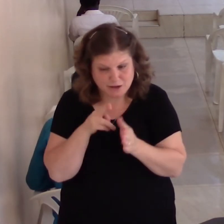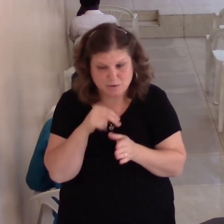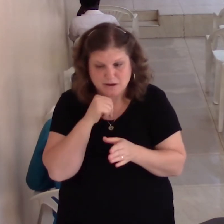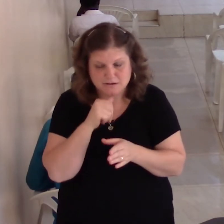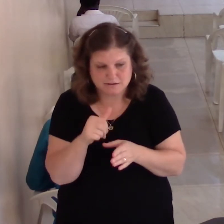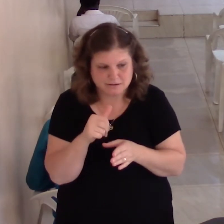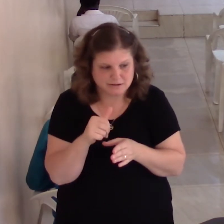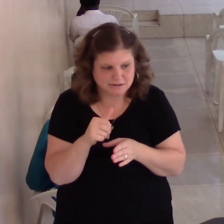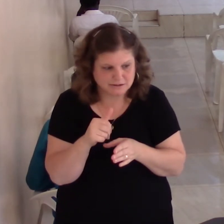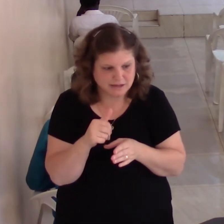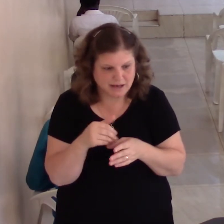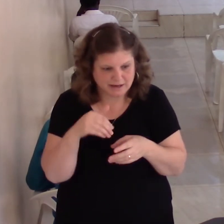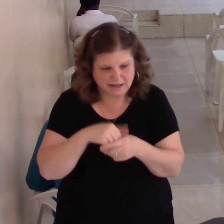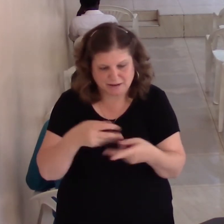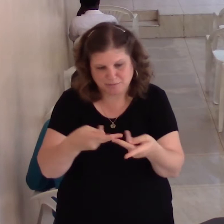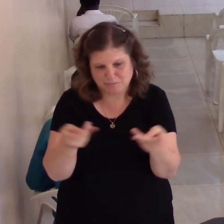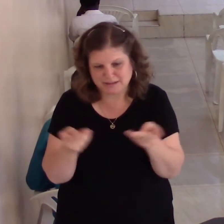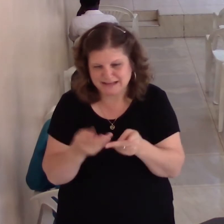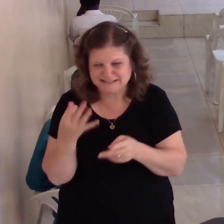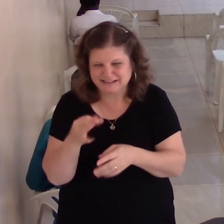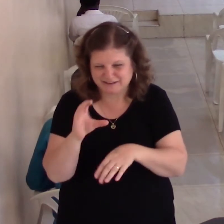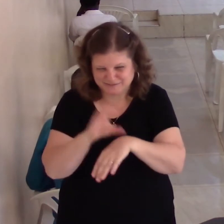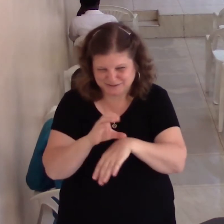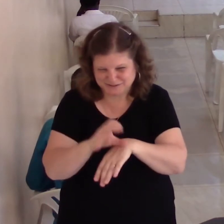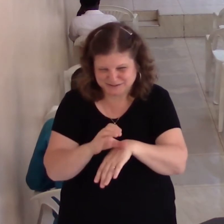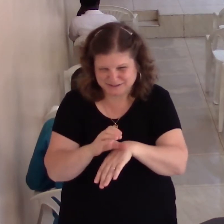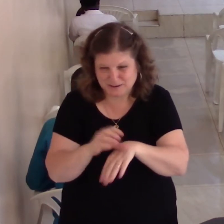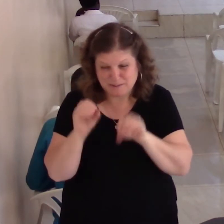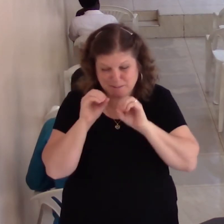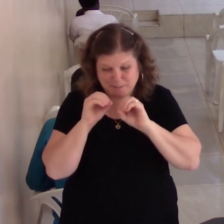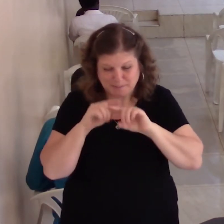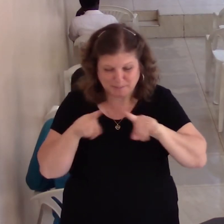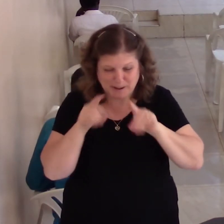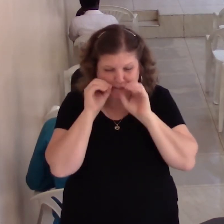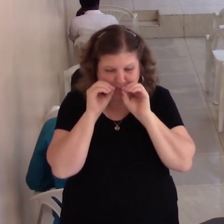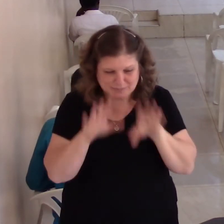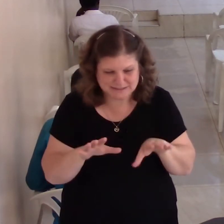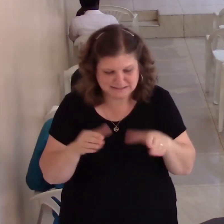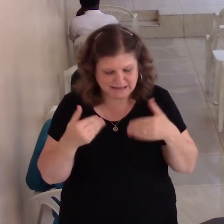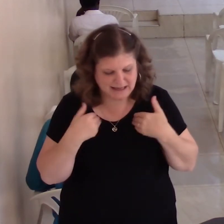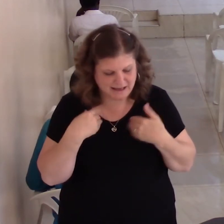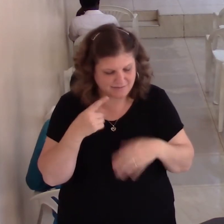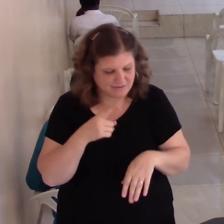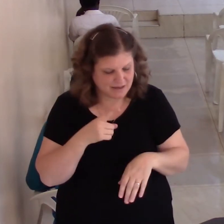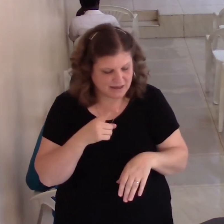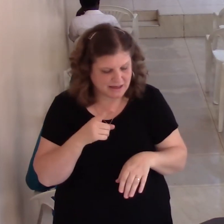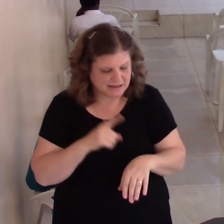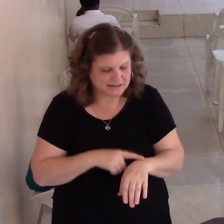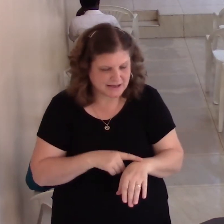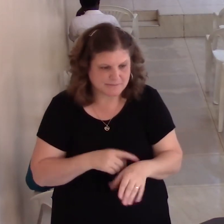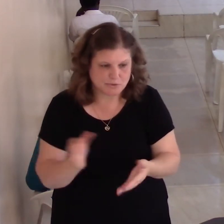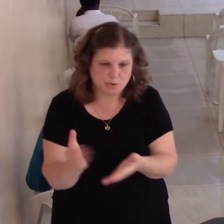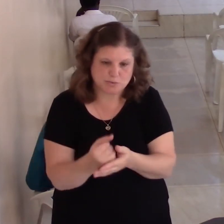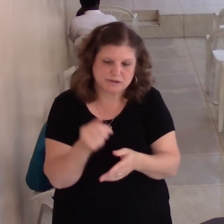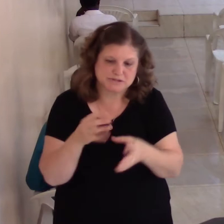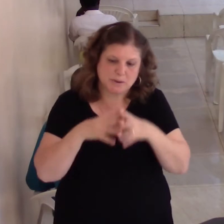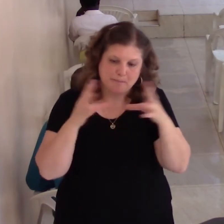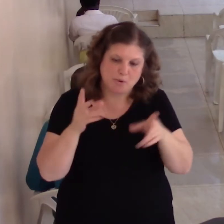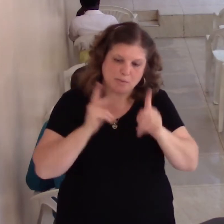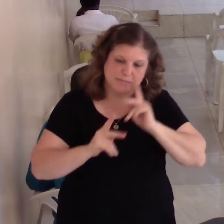the church. But it's a blessing to have that opportunity to reach more people in the gospel with the message of salvation. And also